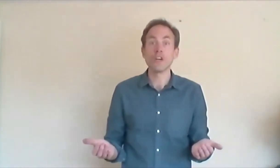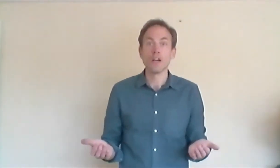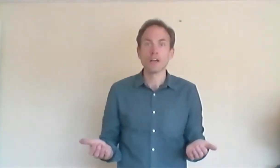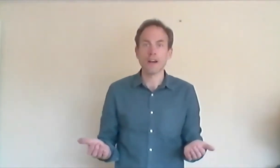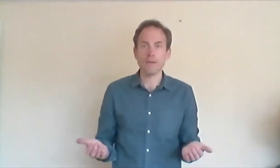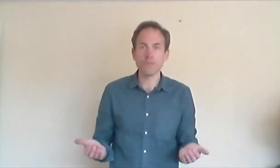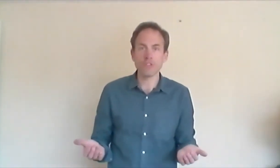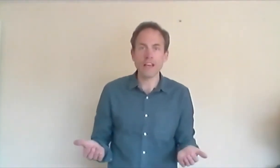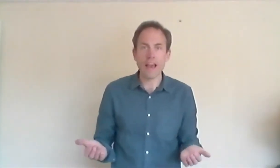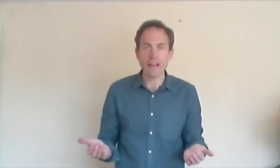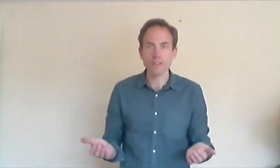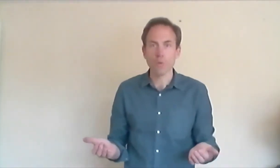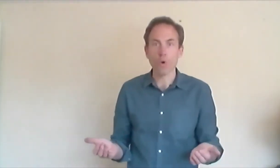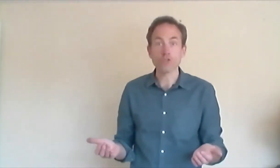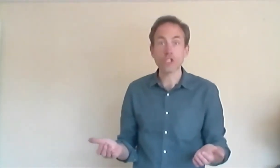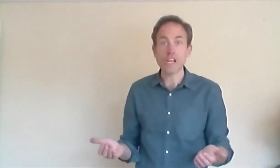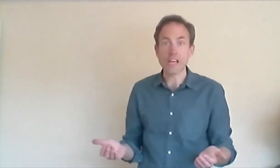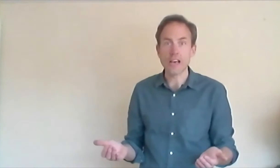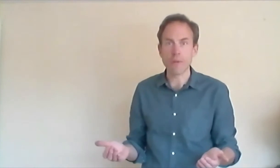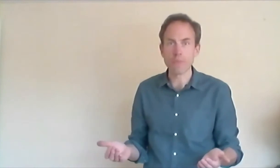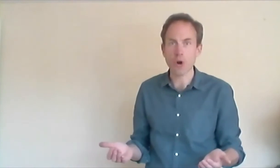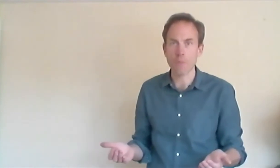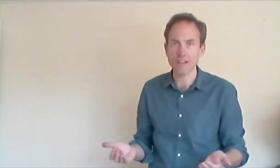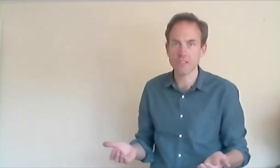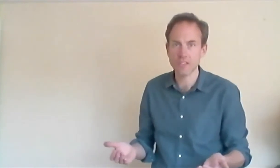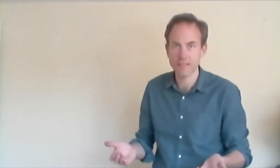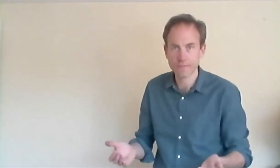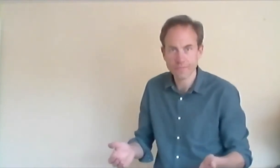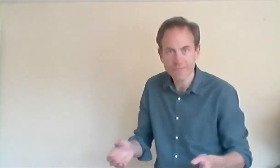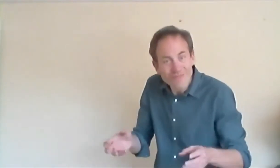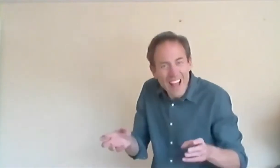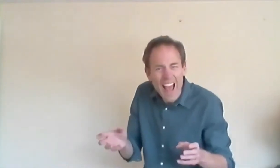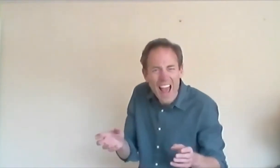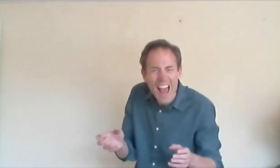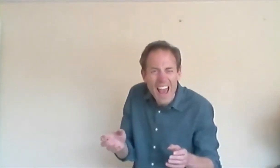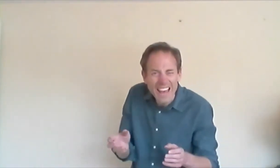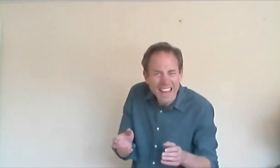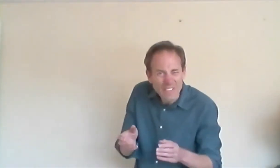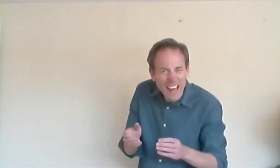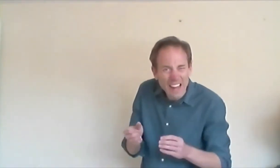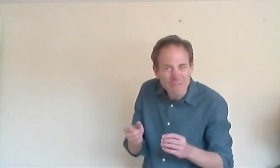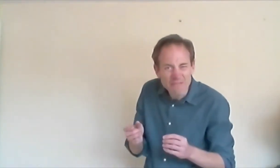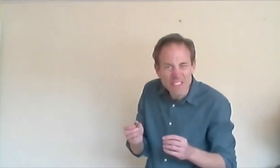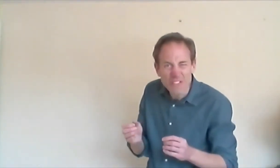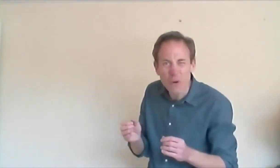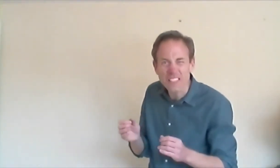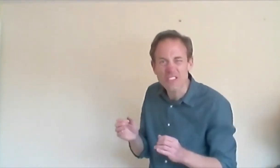Come to get what she had been promised. For I have come for what is